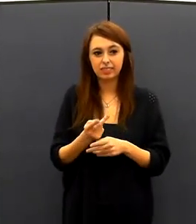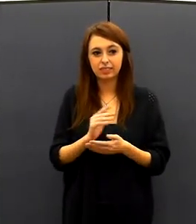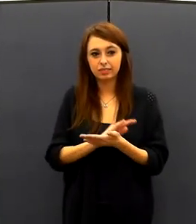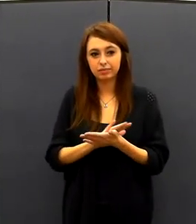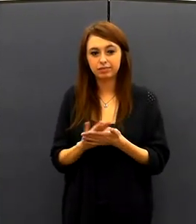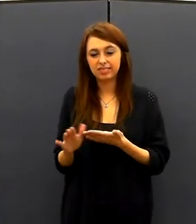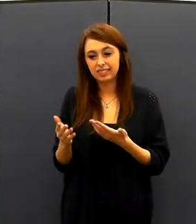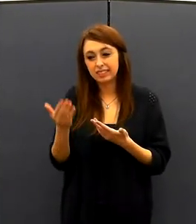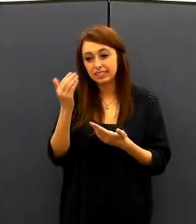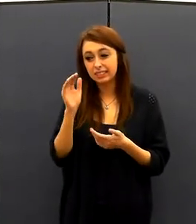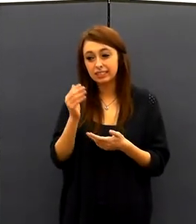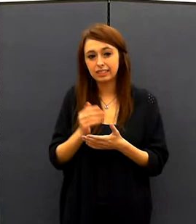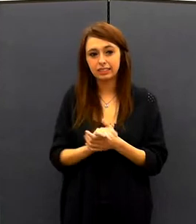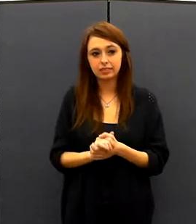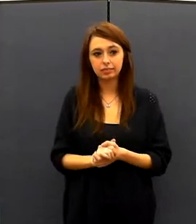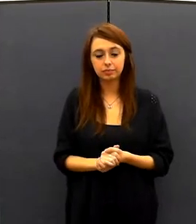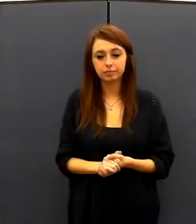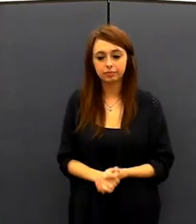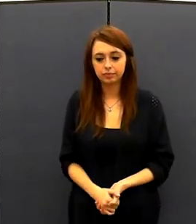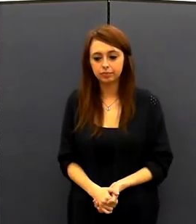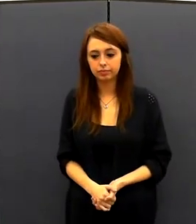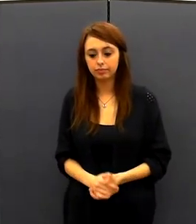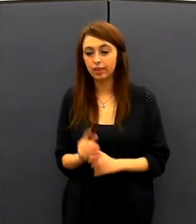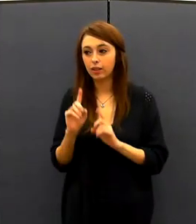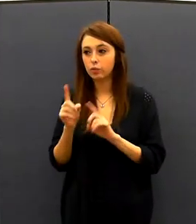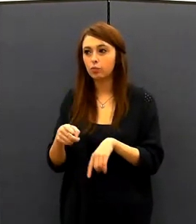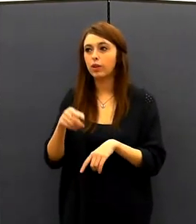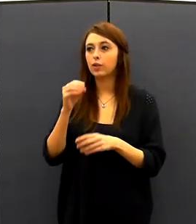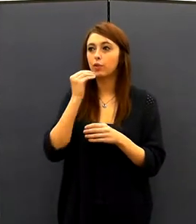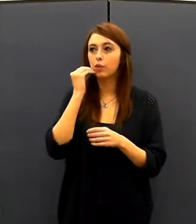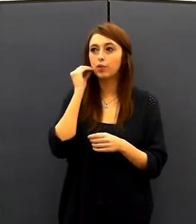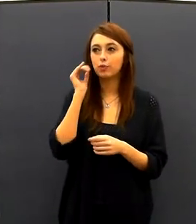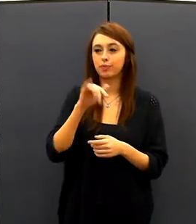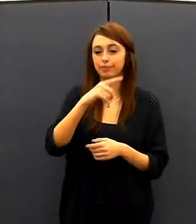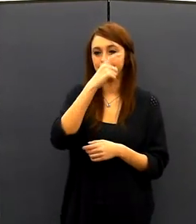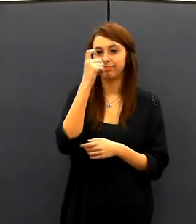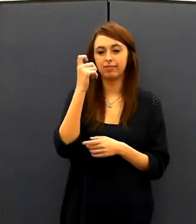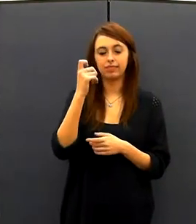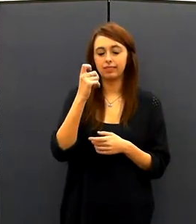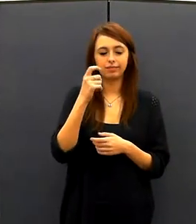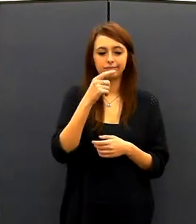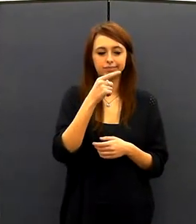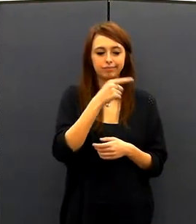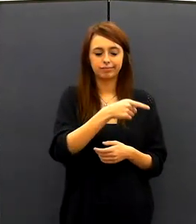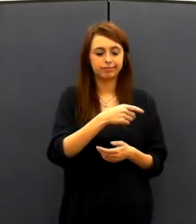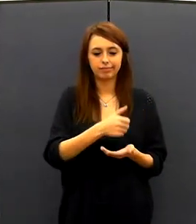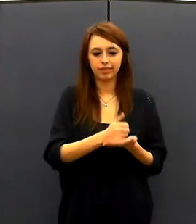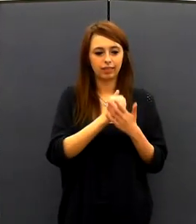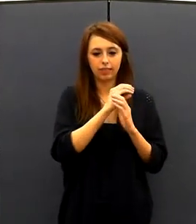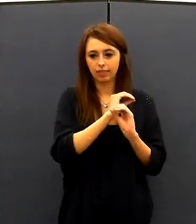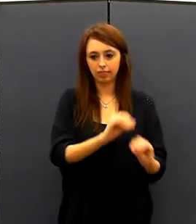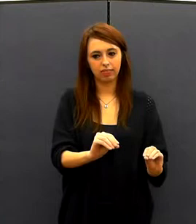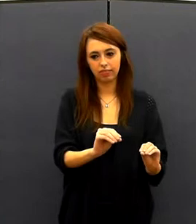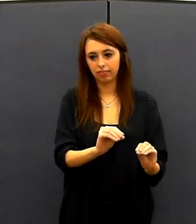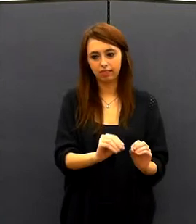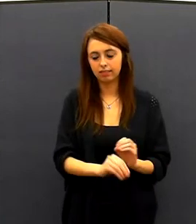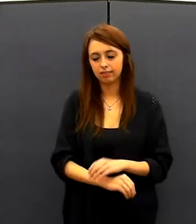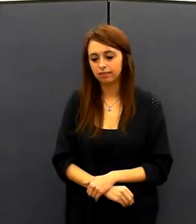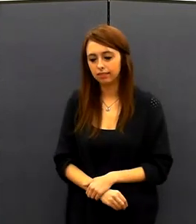I go home that summer and he didn't help me out at all. And I believe mid-July I received a message